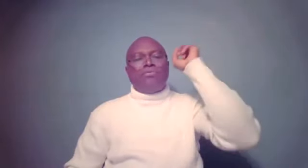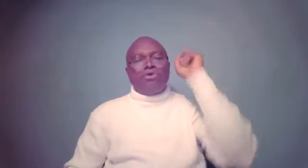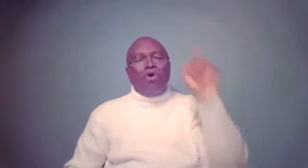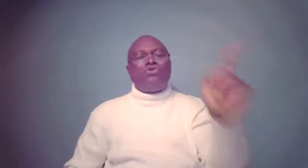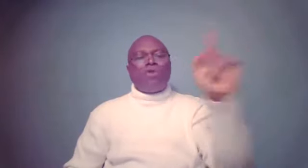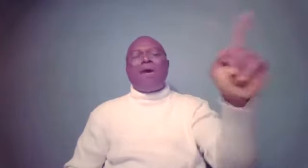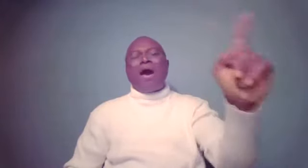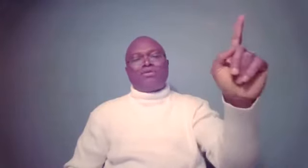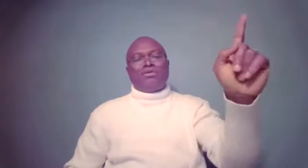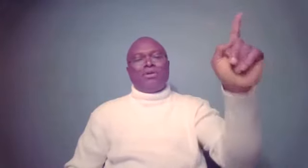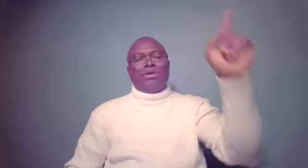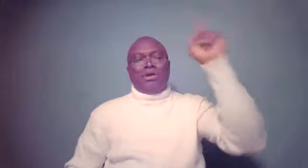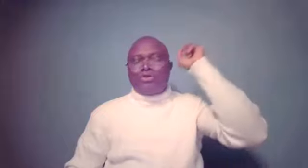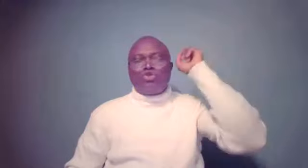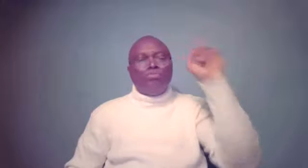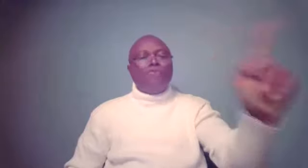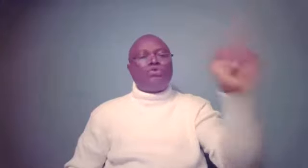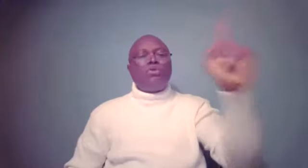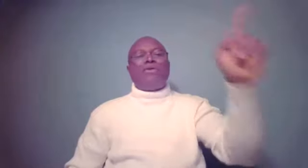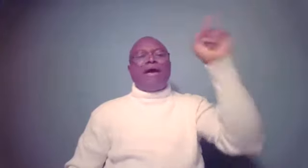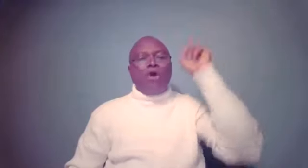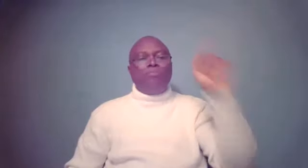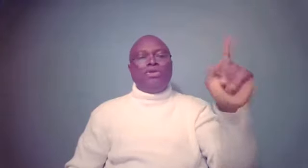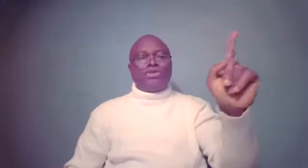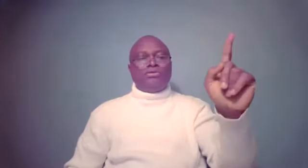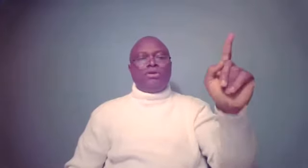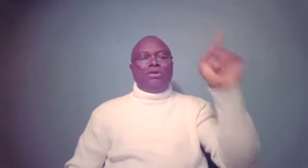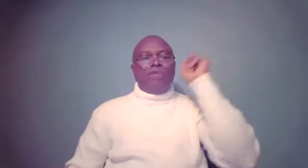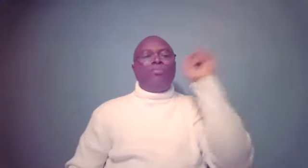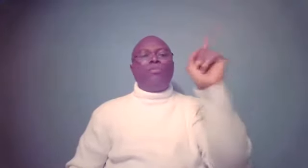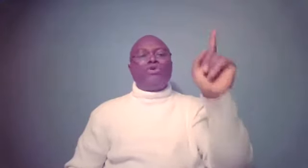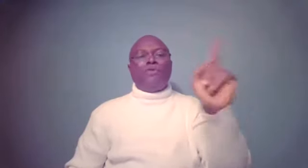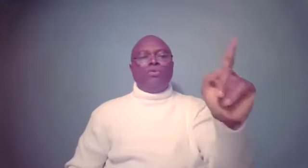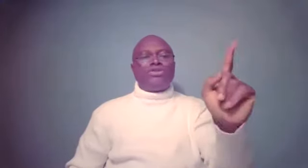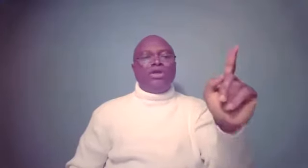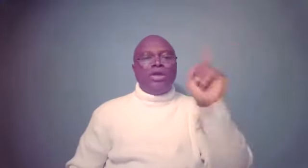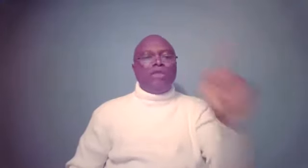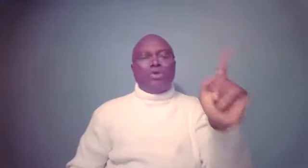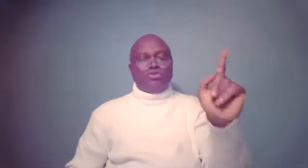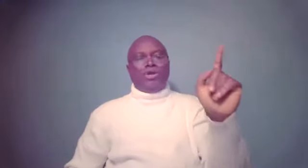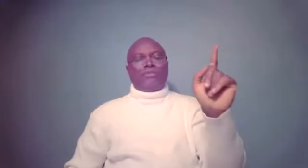on your path as you move toward accomplishing the purpose of which he brought you here.